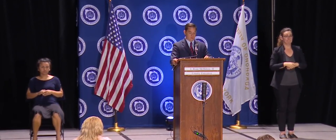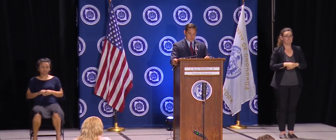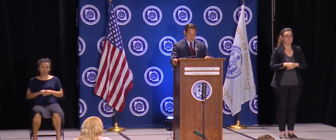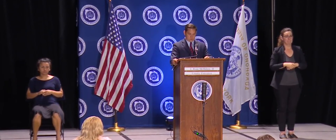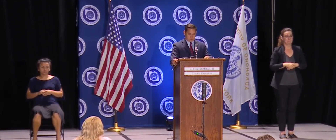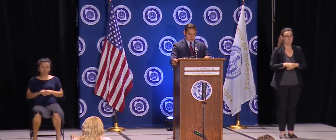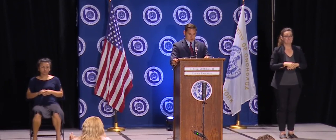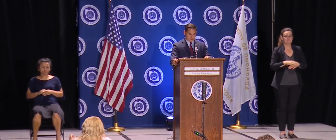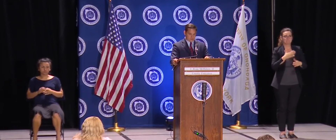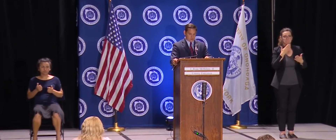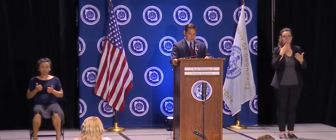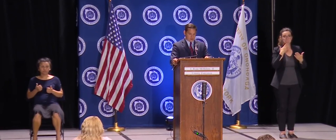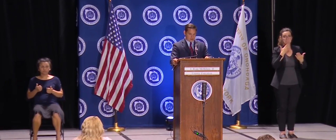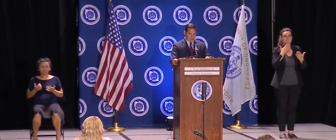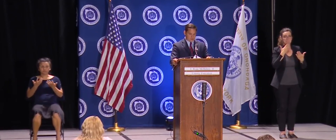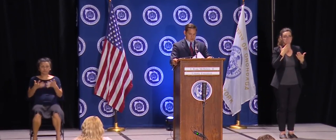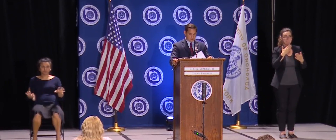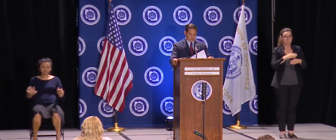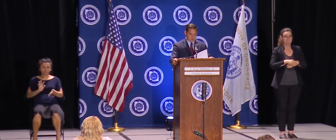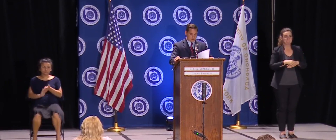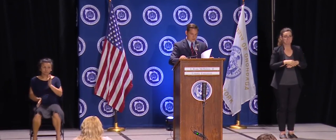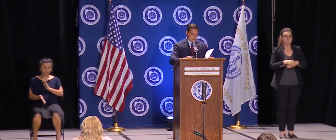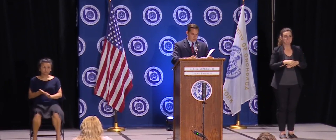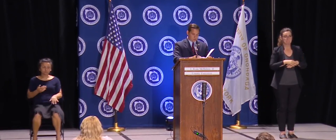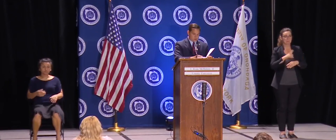Okay. We will see everybody back on Thursday then. Thank you. you. you.